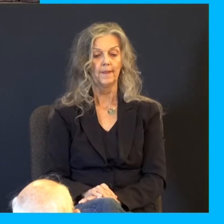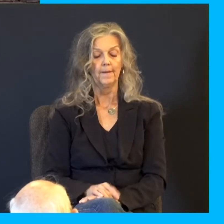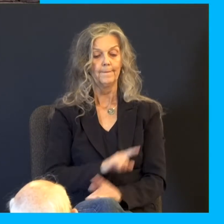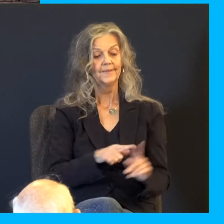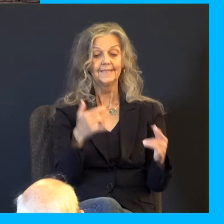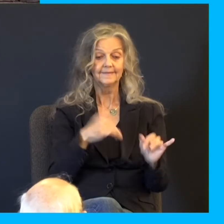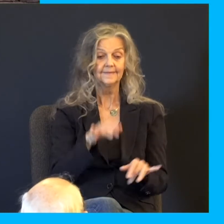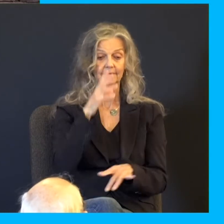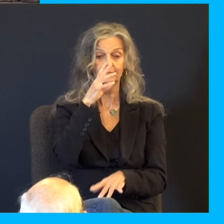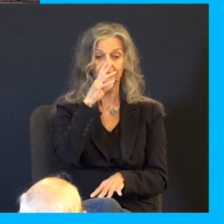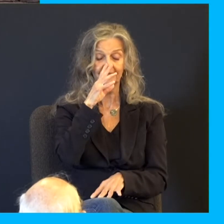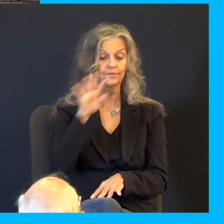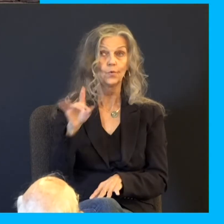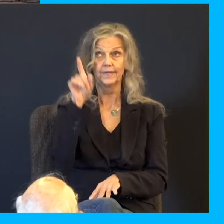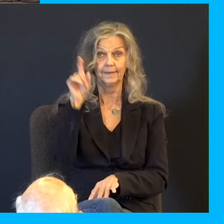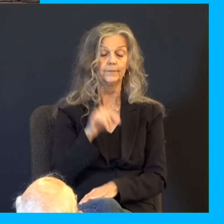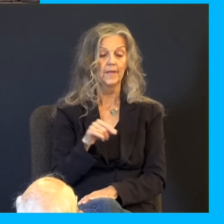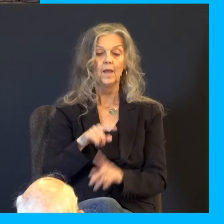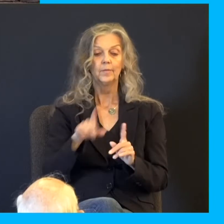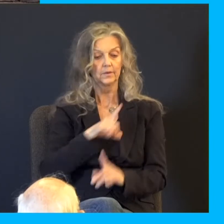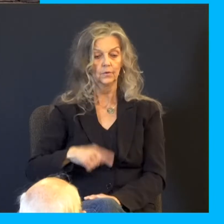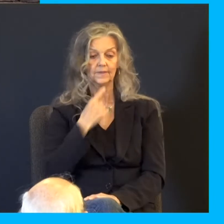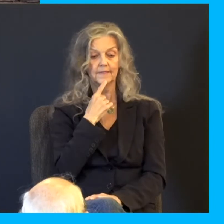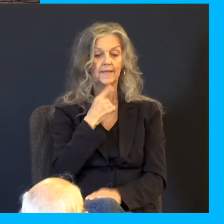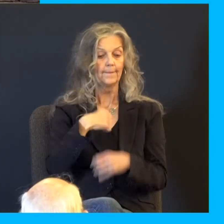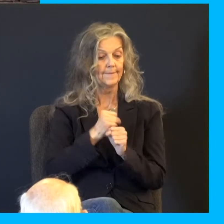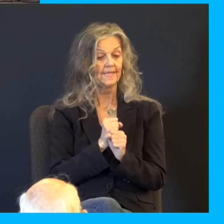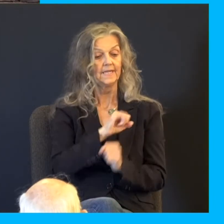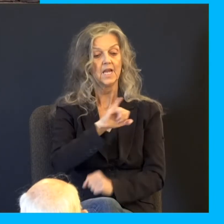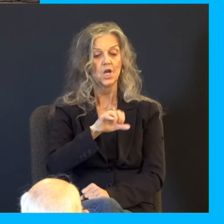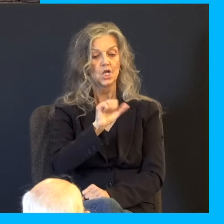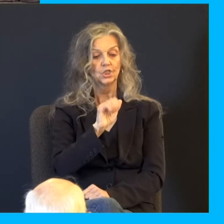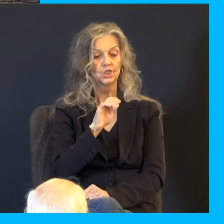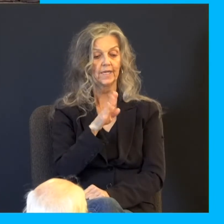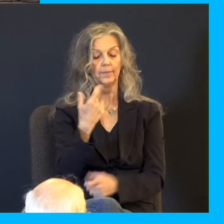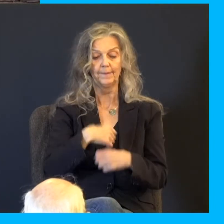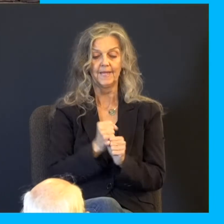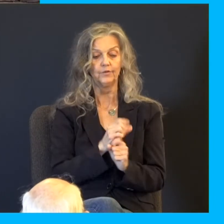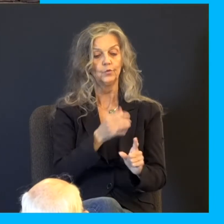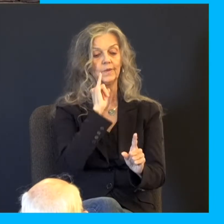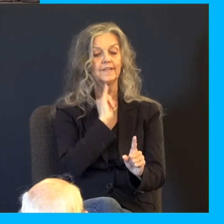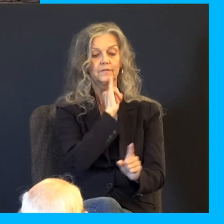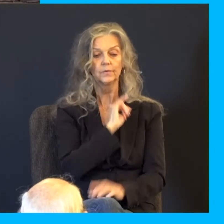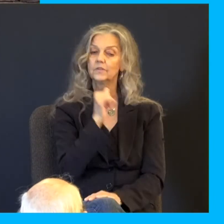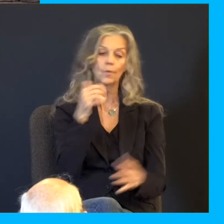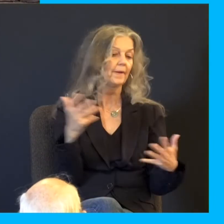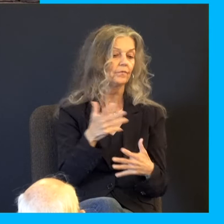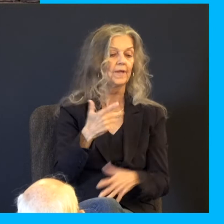now, thus saith the Lord that created thee, O Jacob, and that formed thee, O Israel, fear not, for I have redeemed